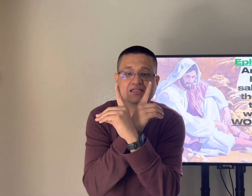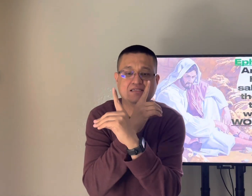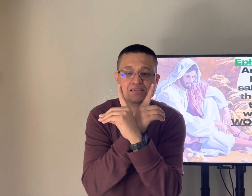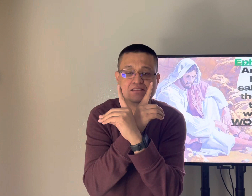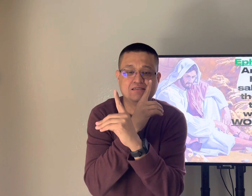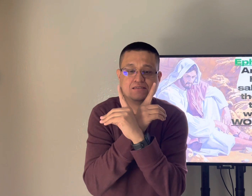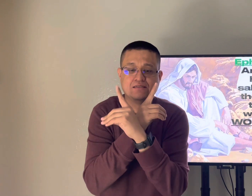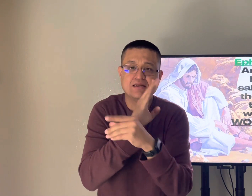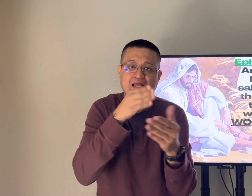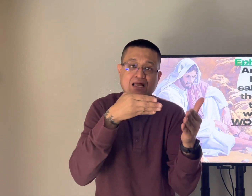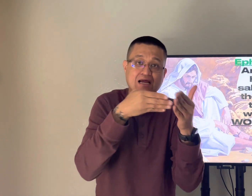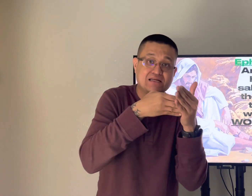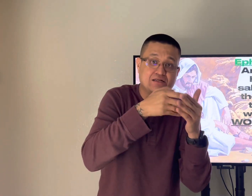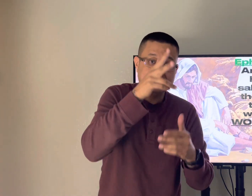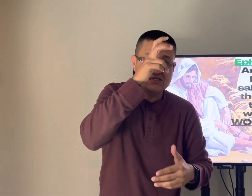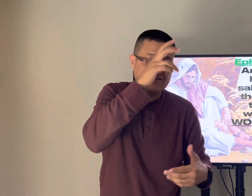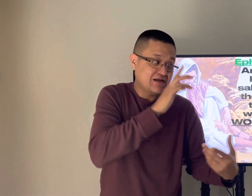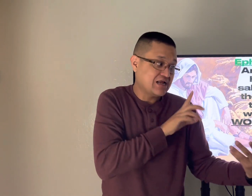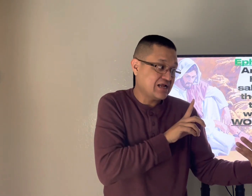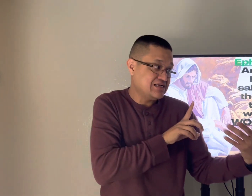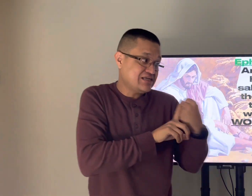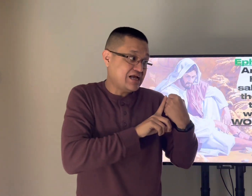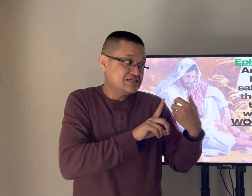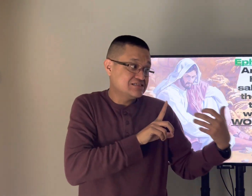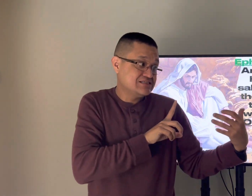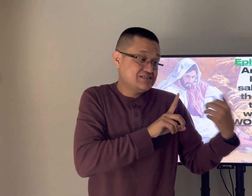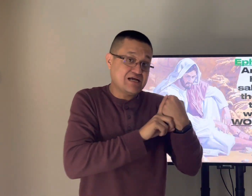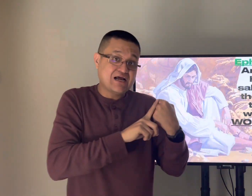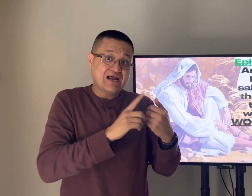the word of god is your best defense against satan and his attacks